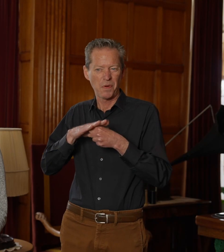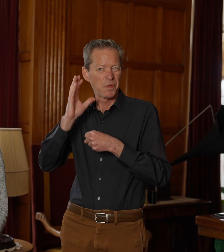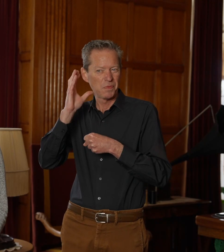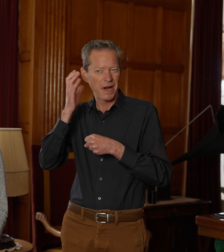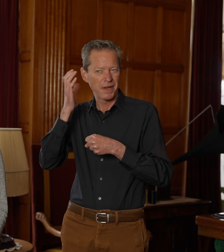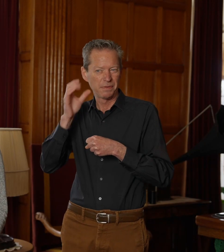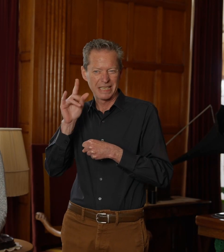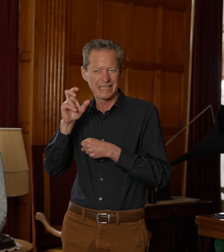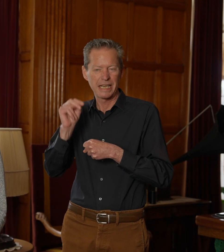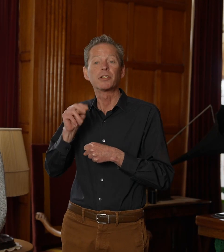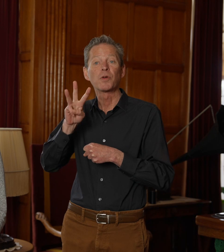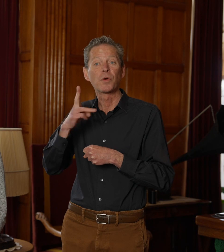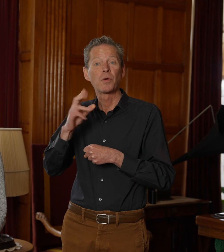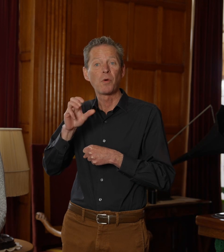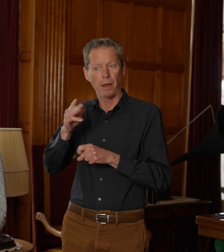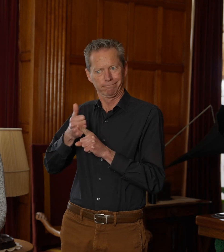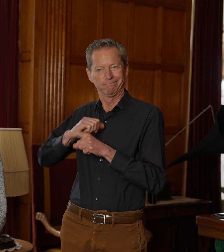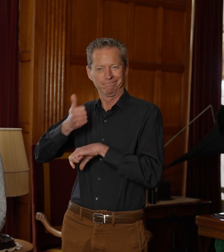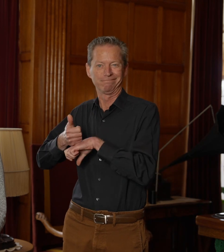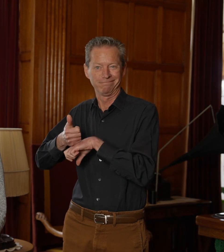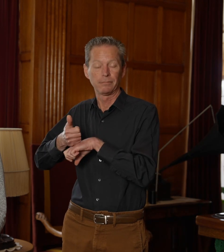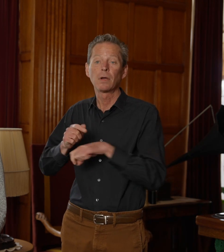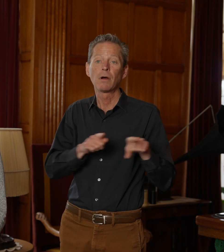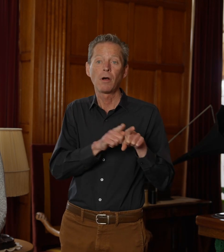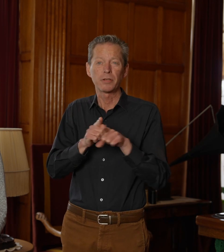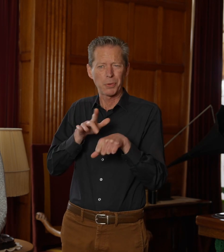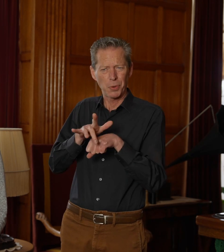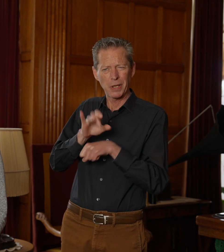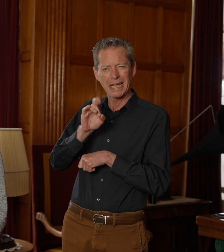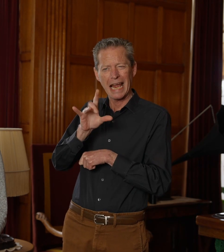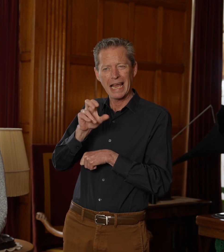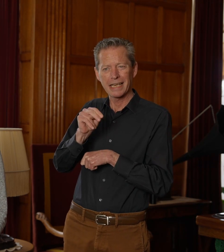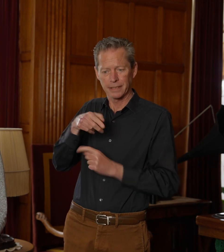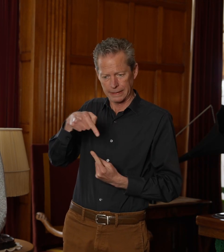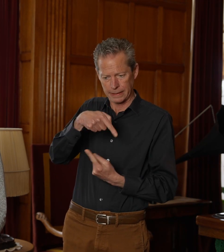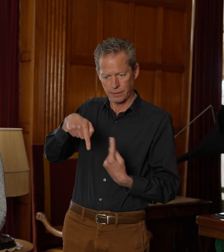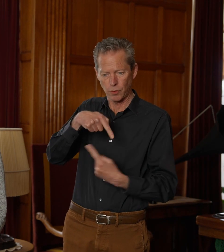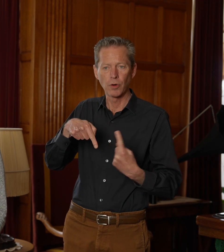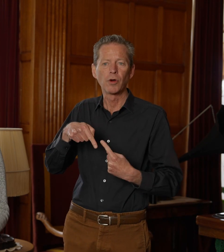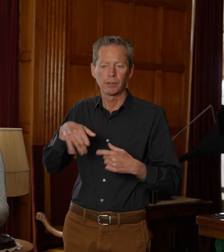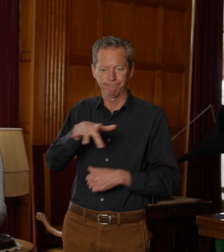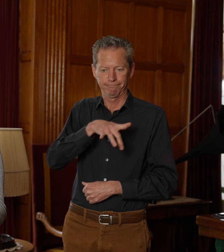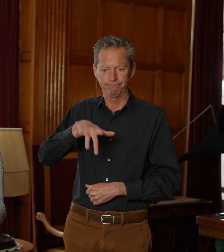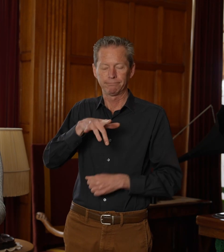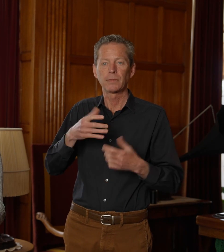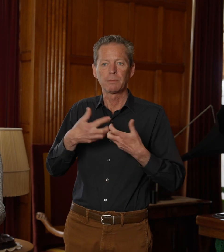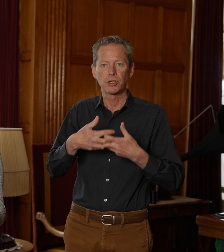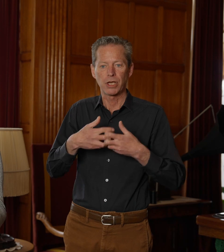which he had founded, but also he had an early Edison cylinder phonograph machine, which has little cylinders that you can